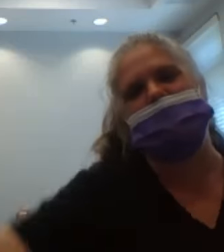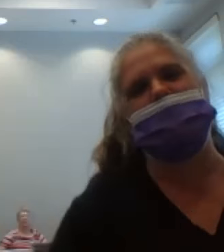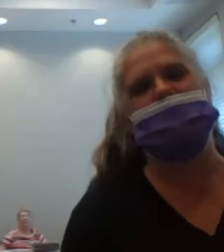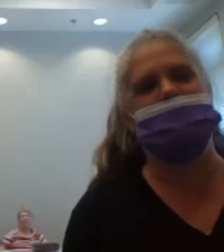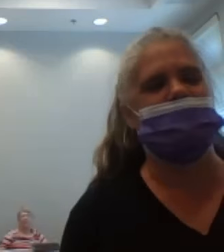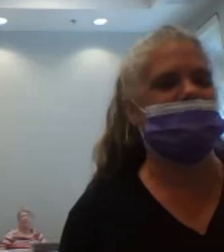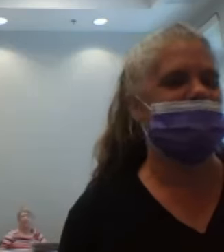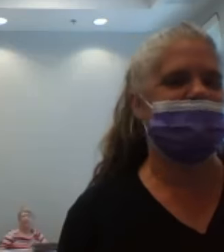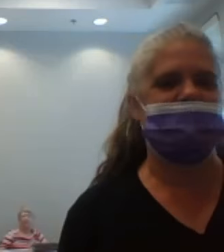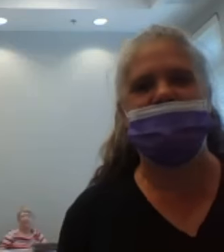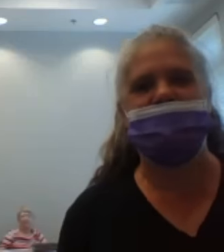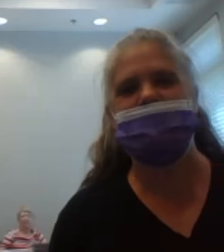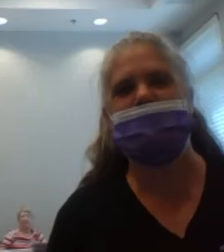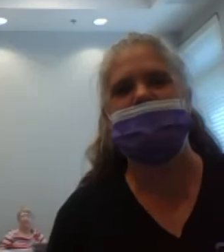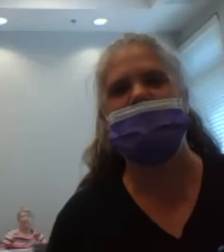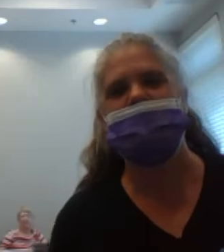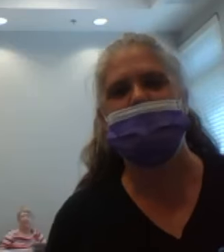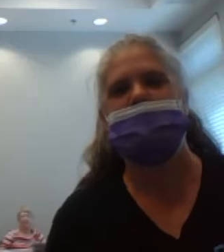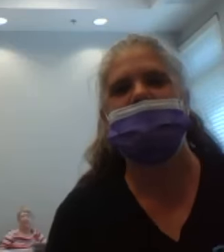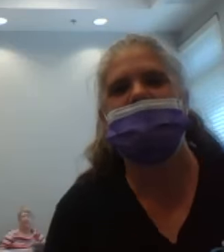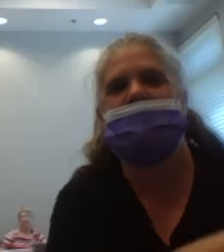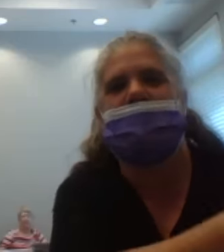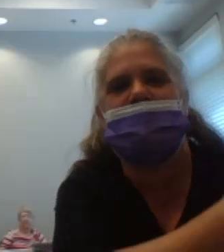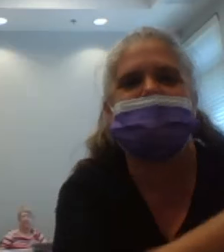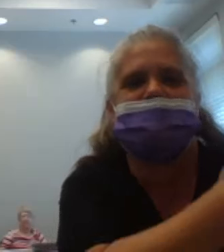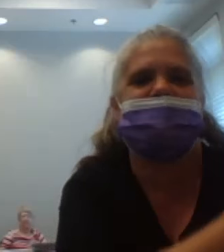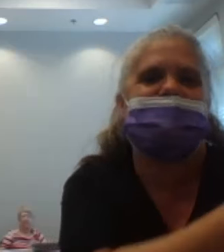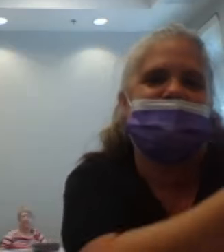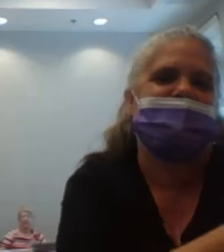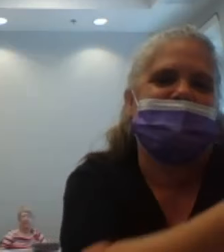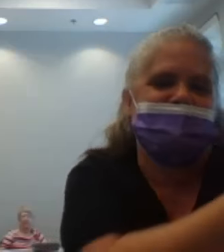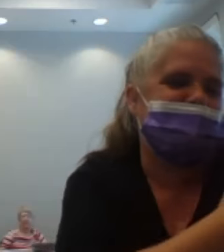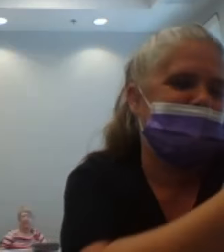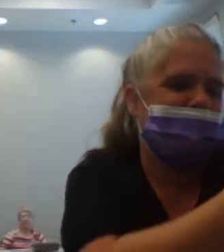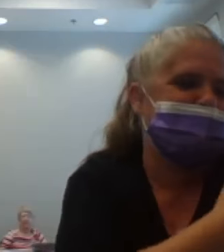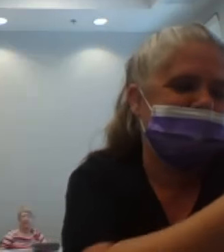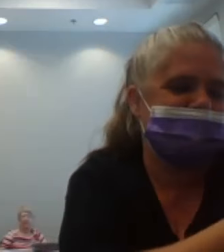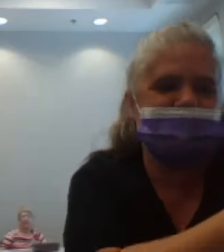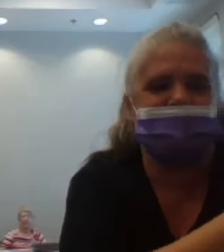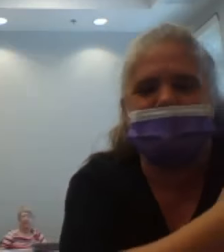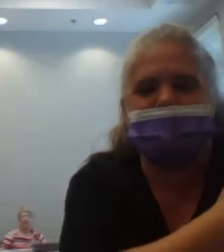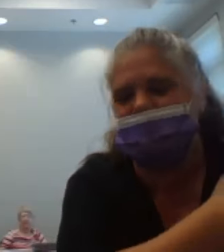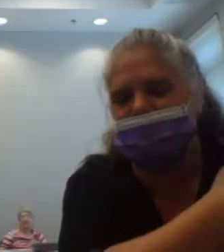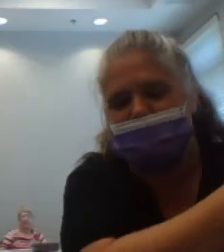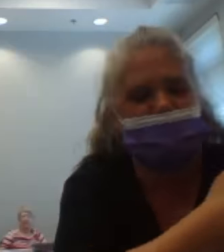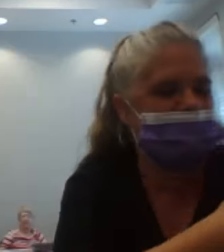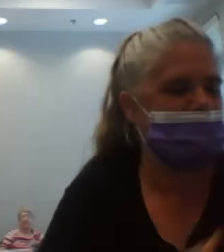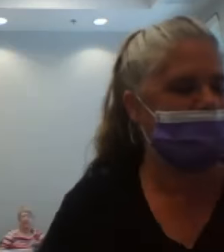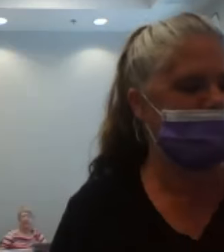Oh, I felt that. Oh, Did anyone feel the burning in the arms? No. My arm is. Definitely my left arm. Okay.